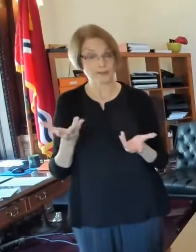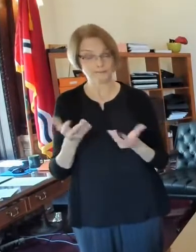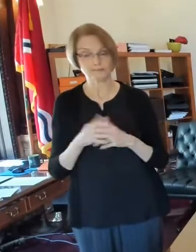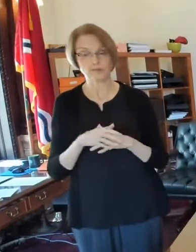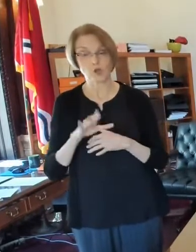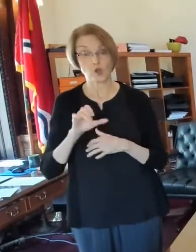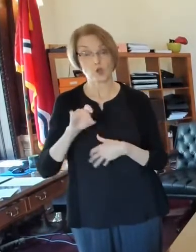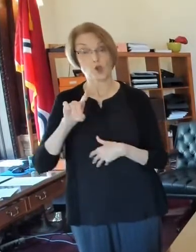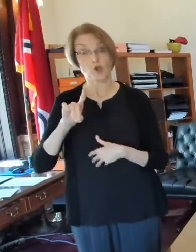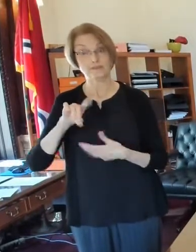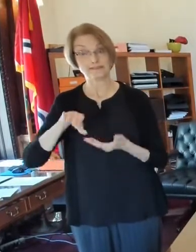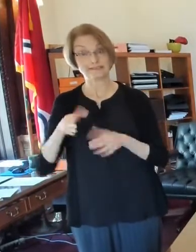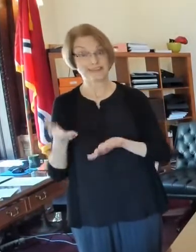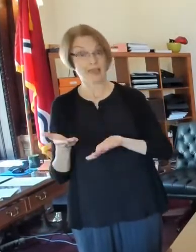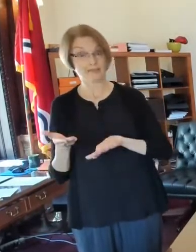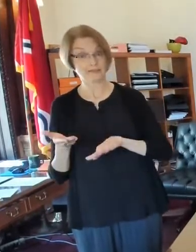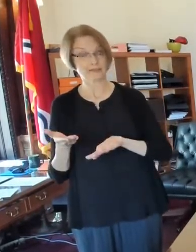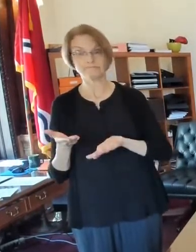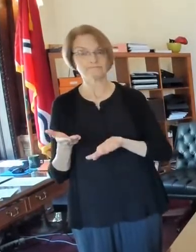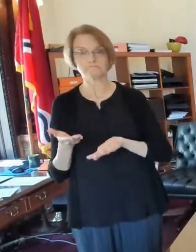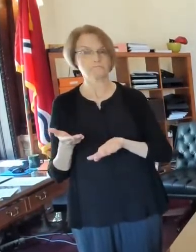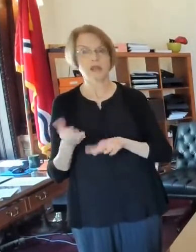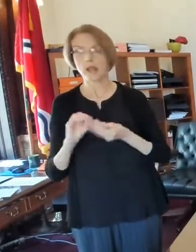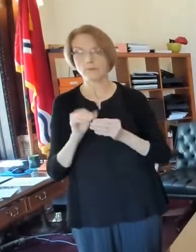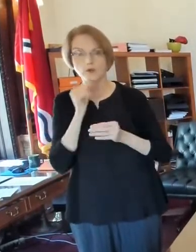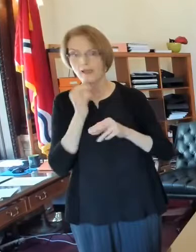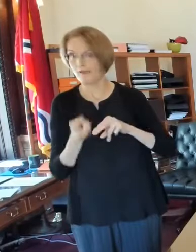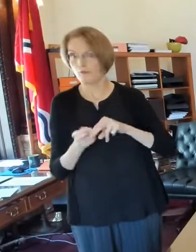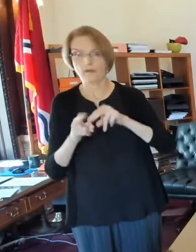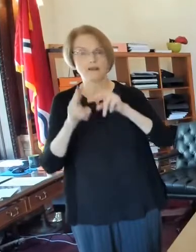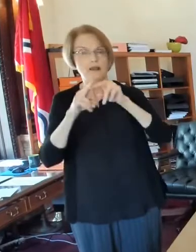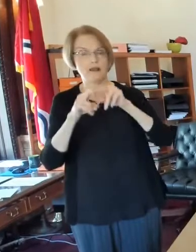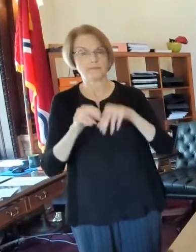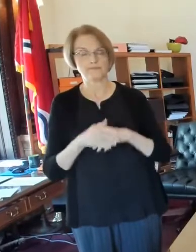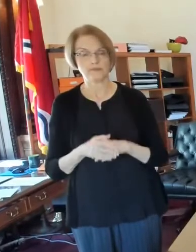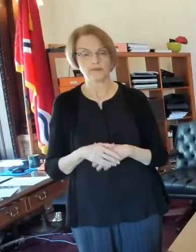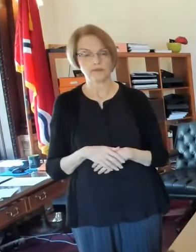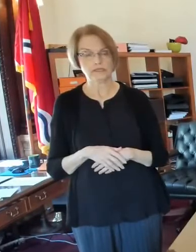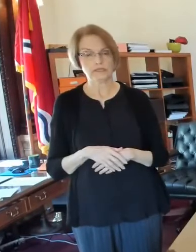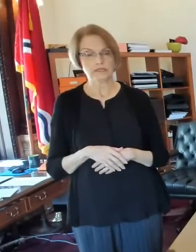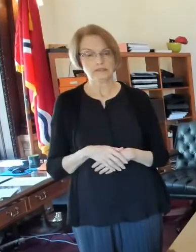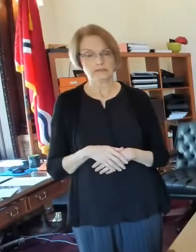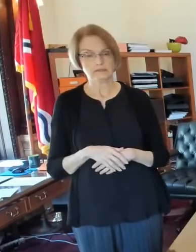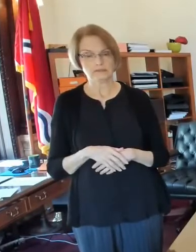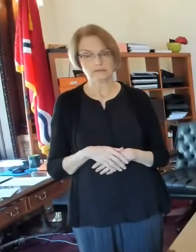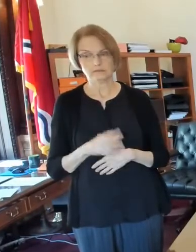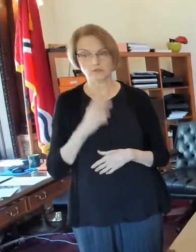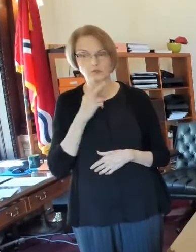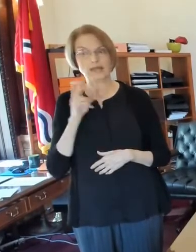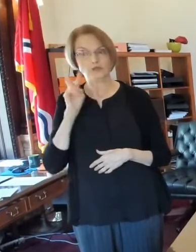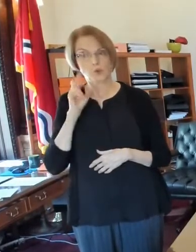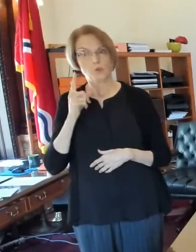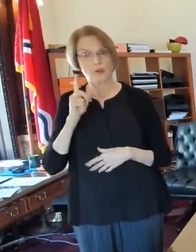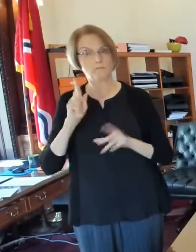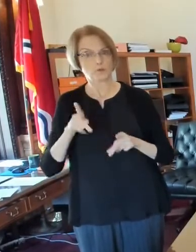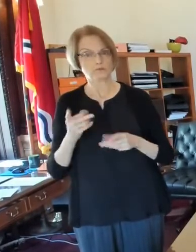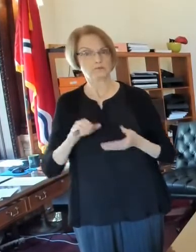COVID deaths have not been going up. We had one COVID death a couple of days ago.